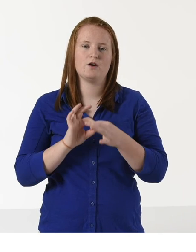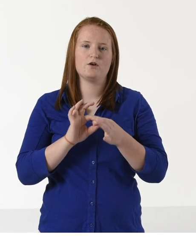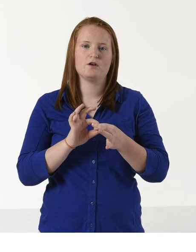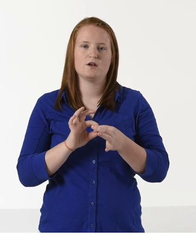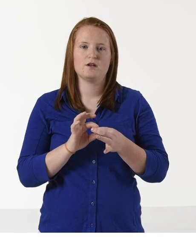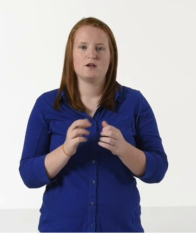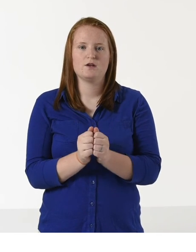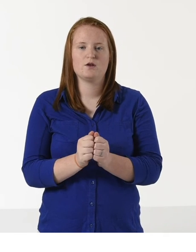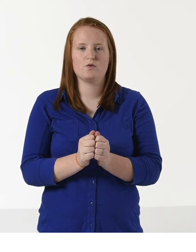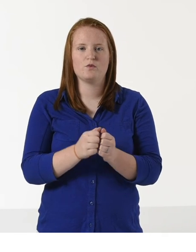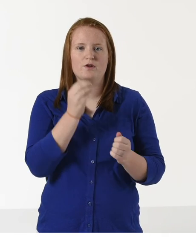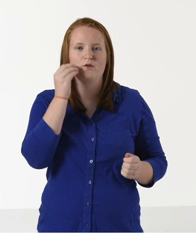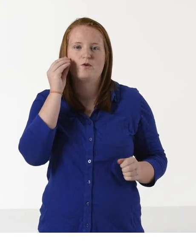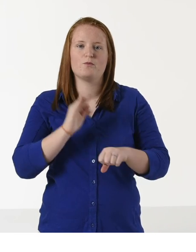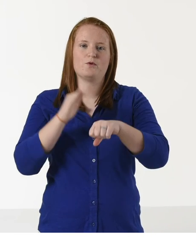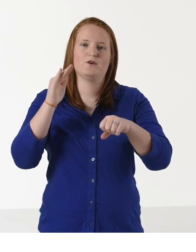now connected to the homeowner.